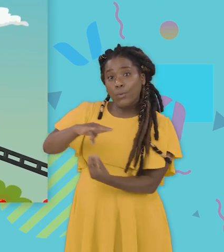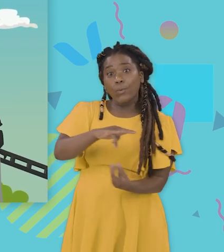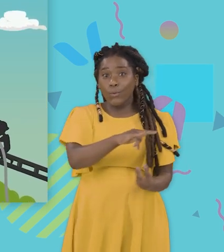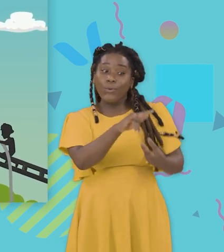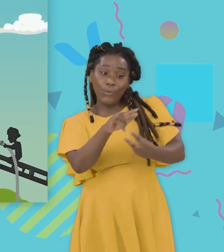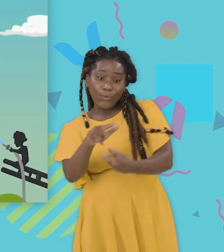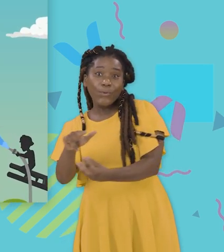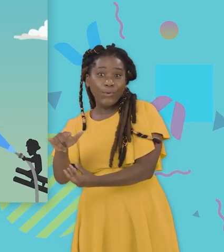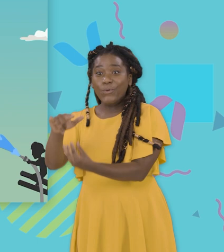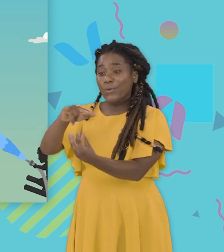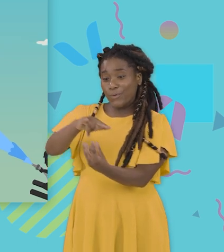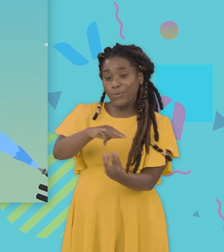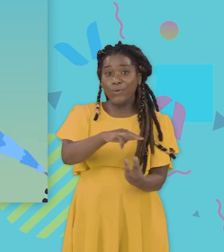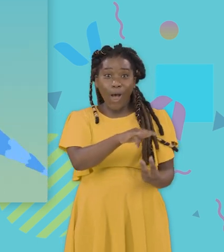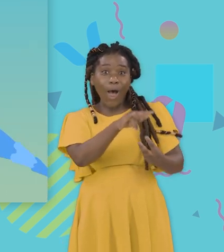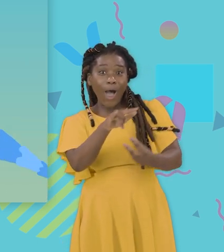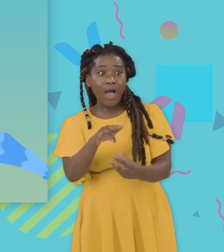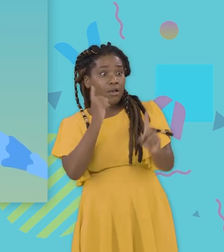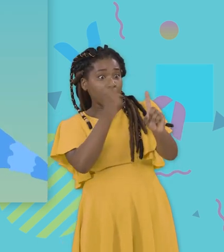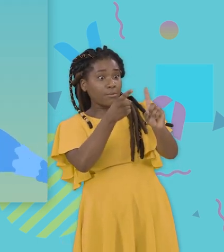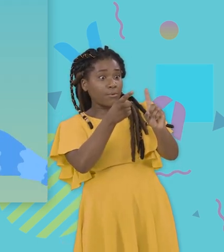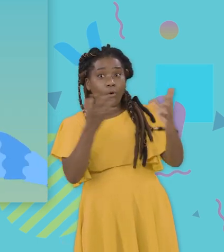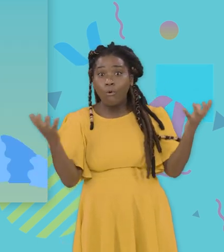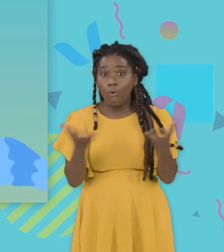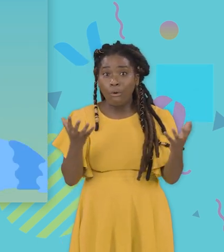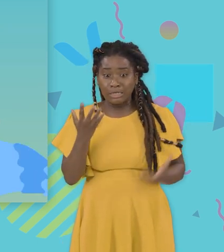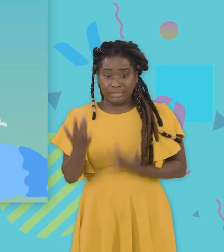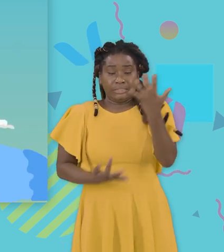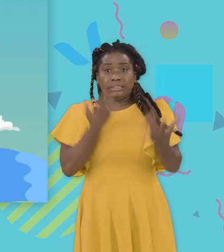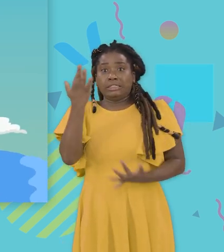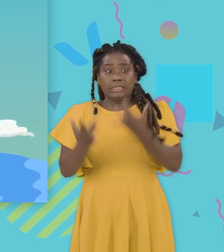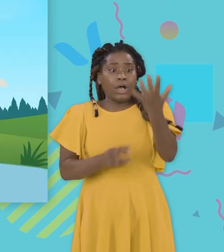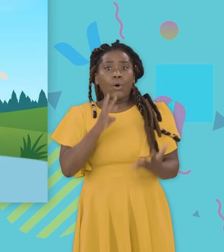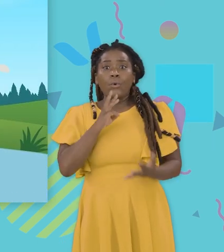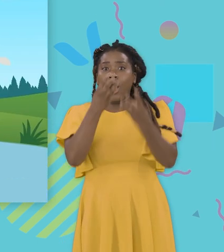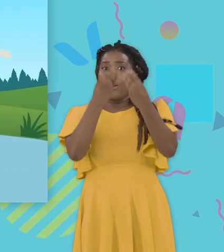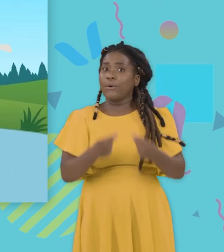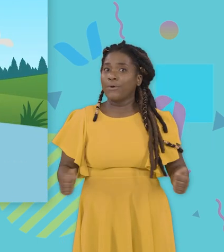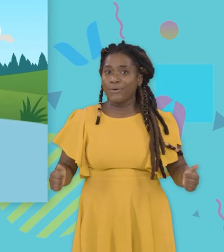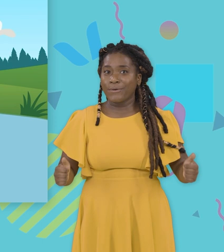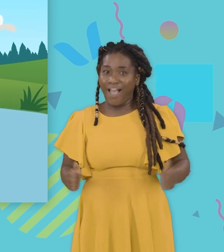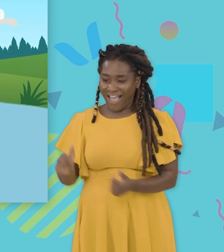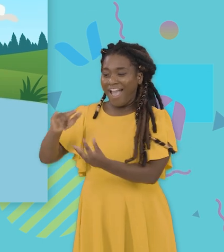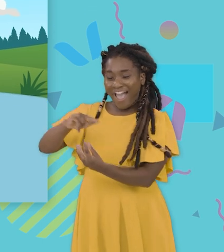helicopter On a mission to put those fires out Firefighting